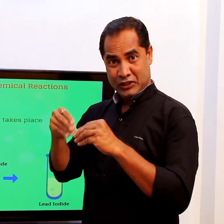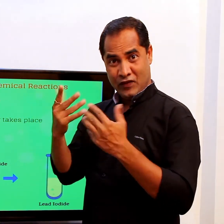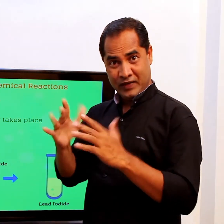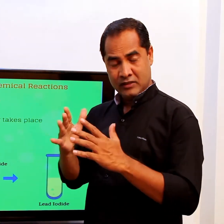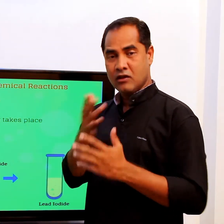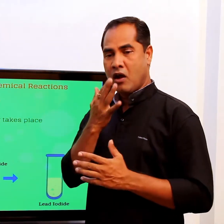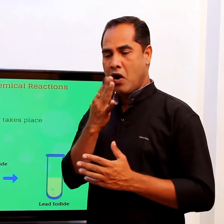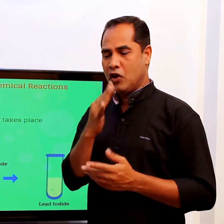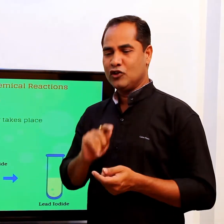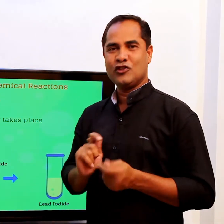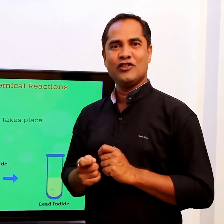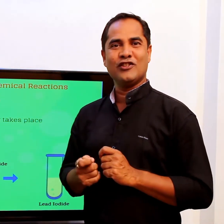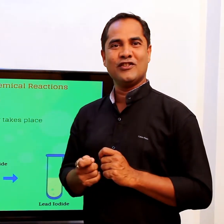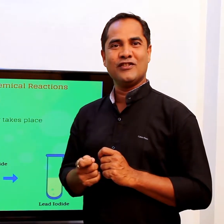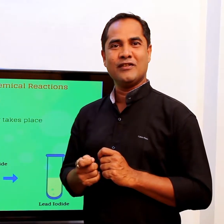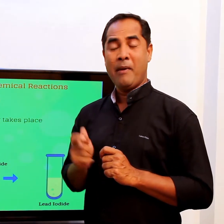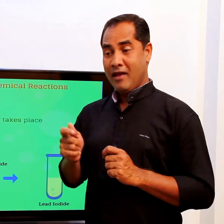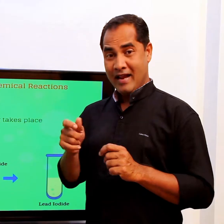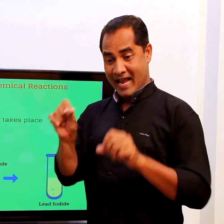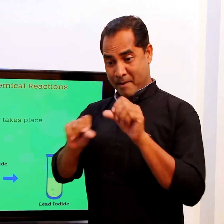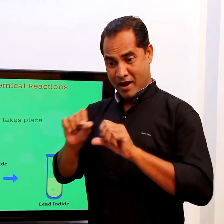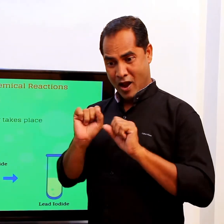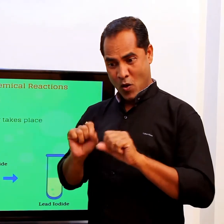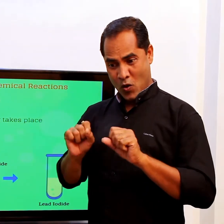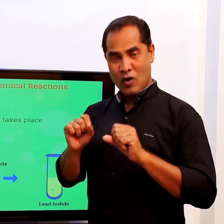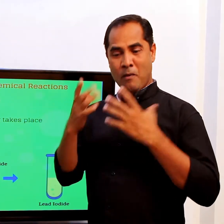When you mix those two chemicals, the color change happens.